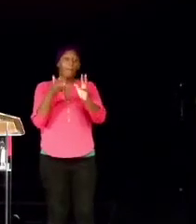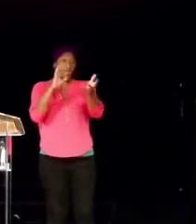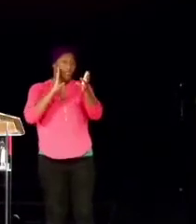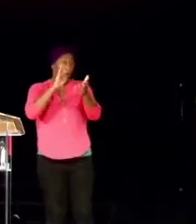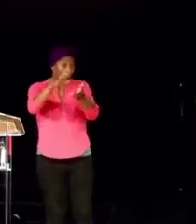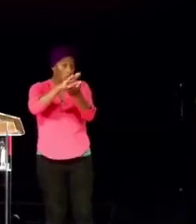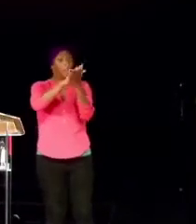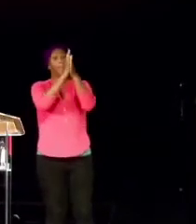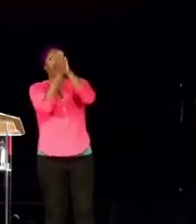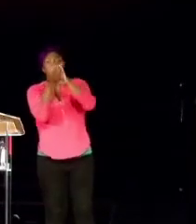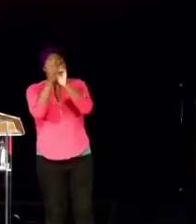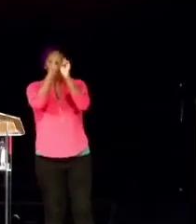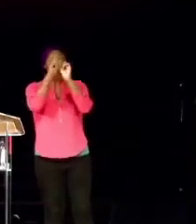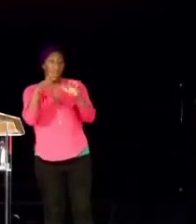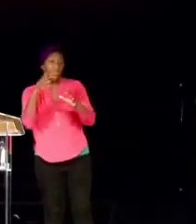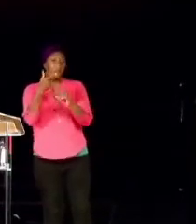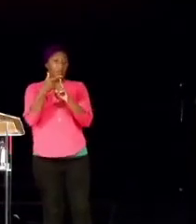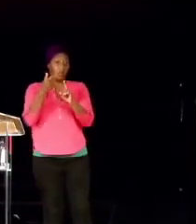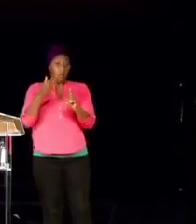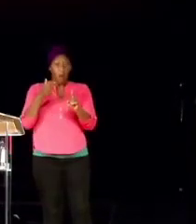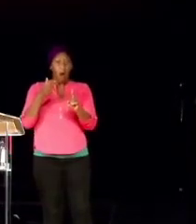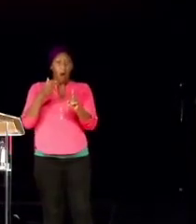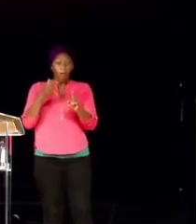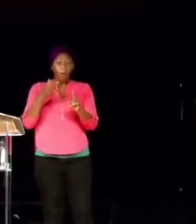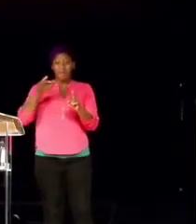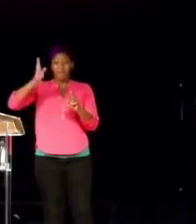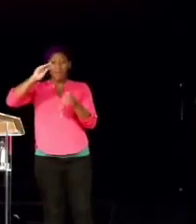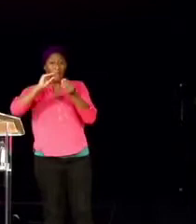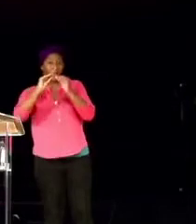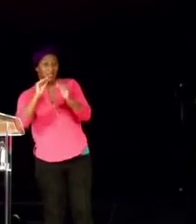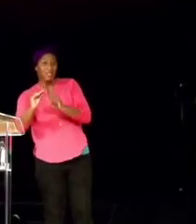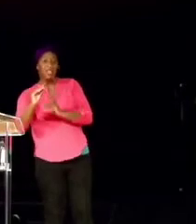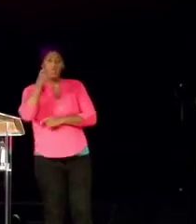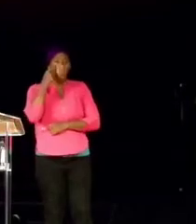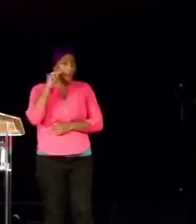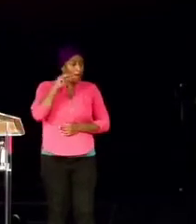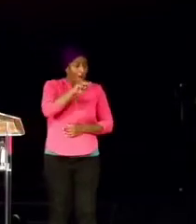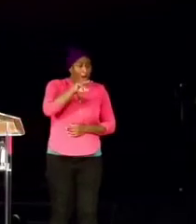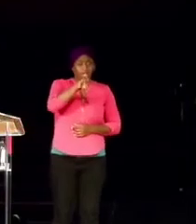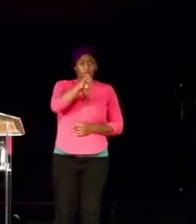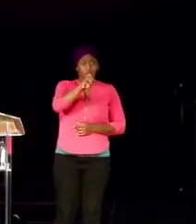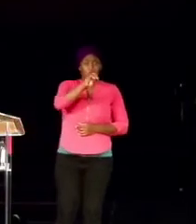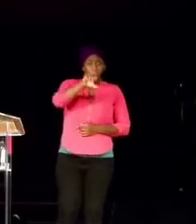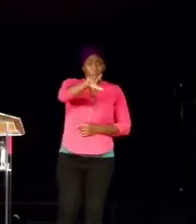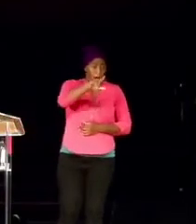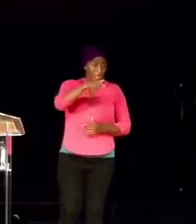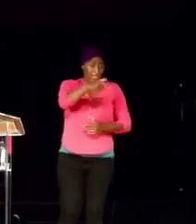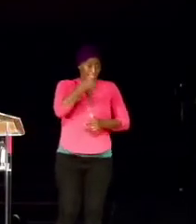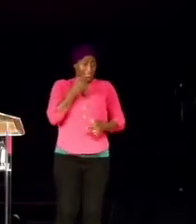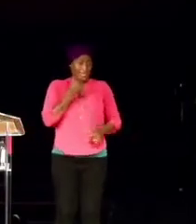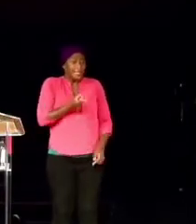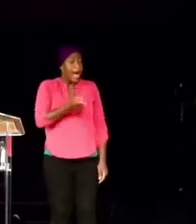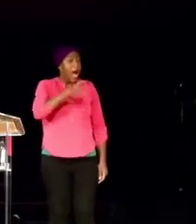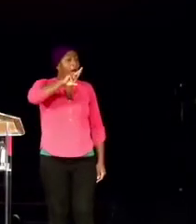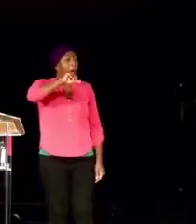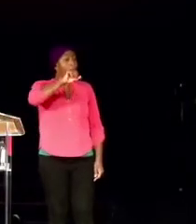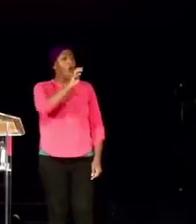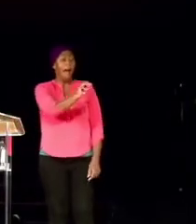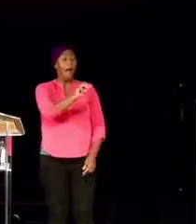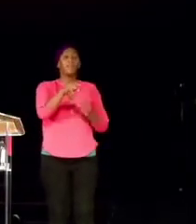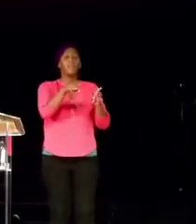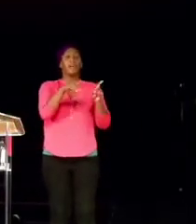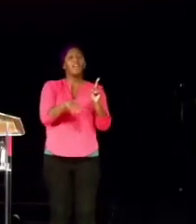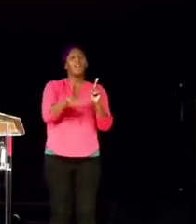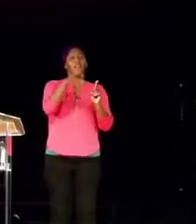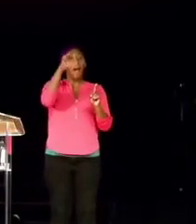become your bless up. Look at Ishmael. The text says that God had to tell Abraham, find me an